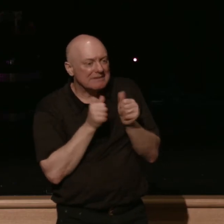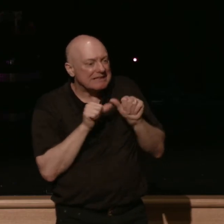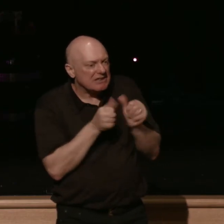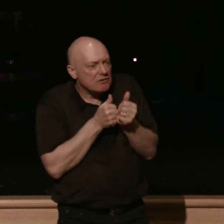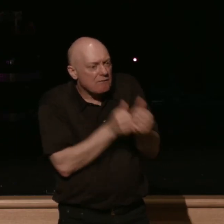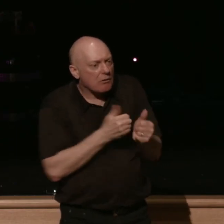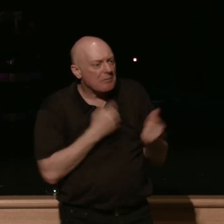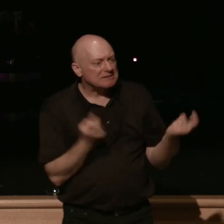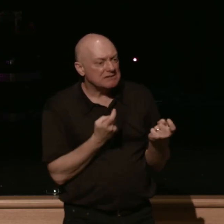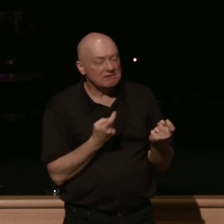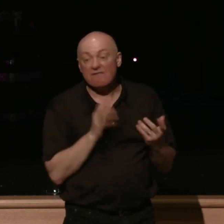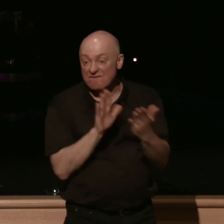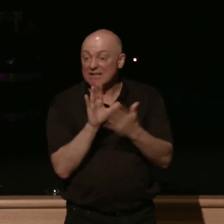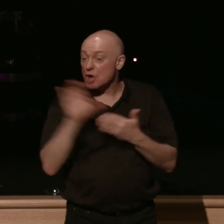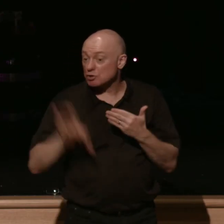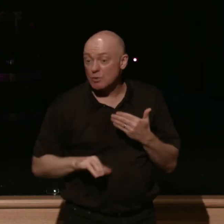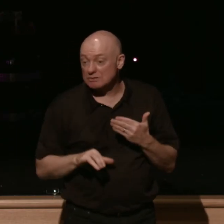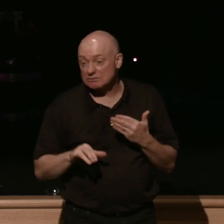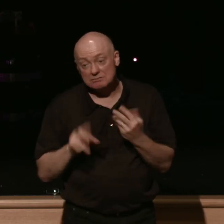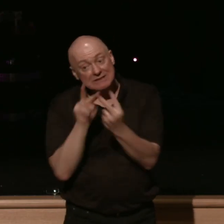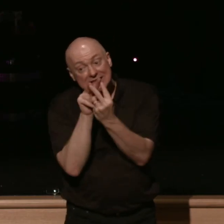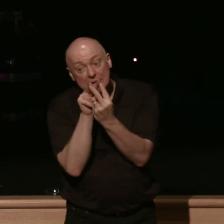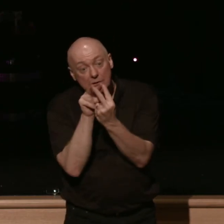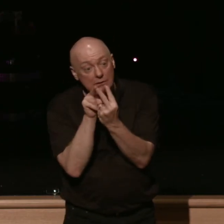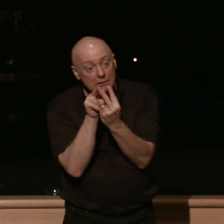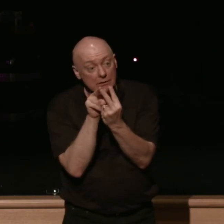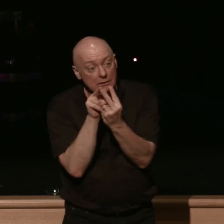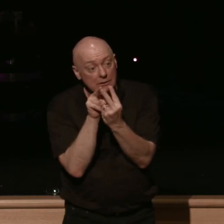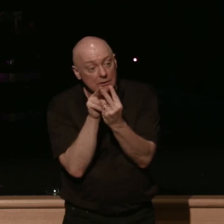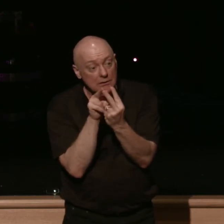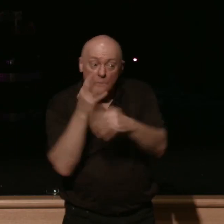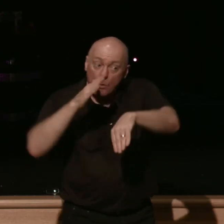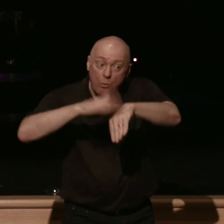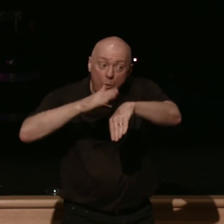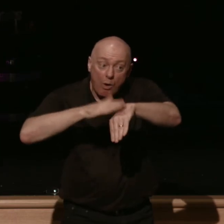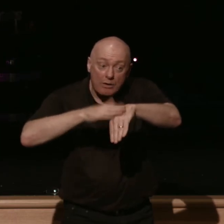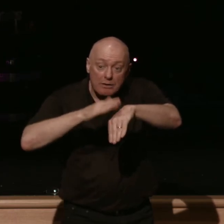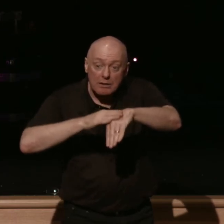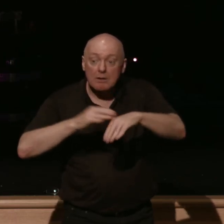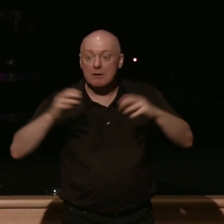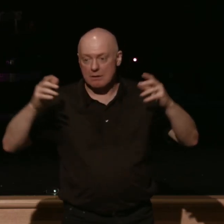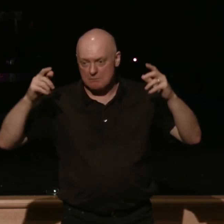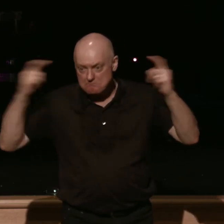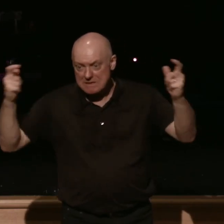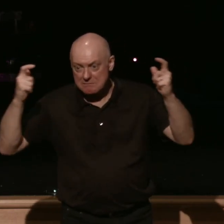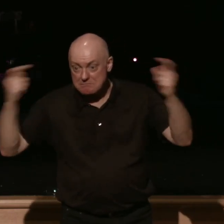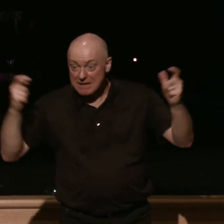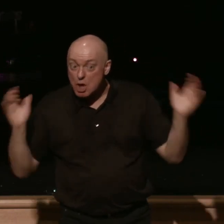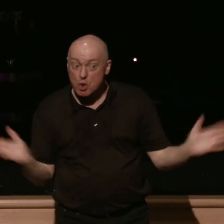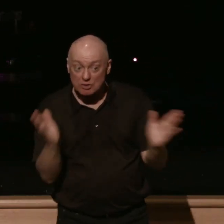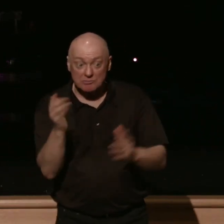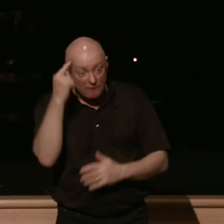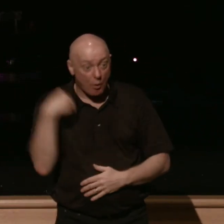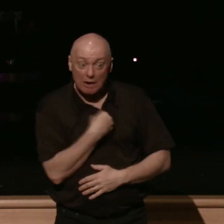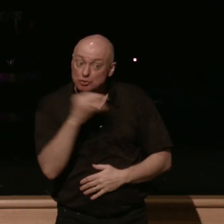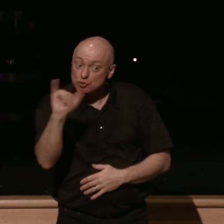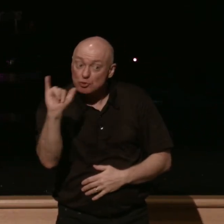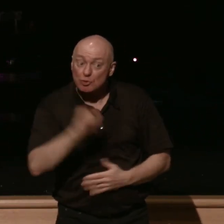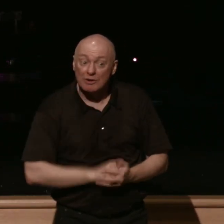the text is a warning for sure but it's also a major major encouragement for us for us in